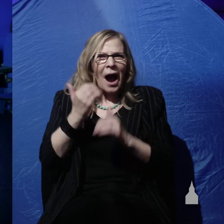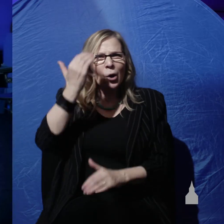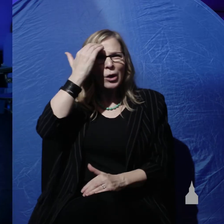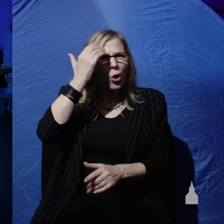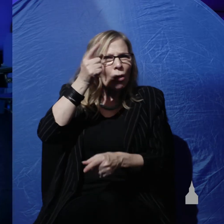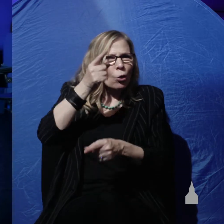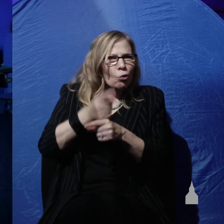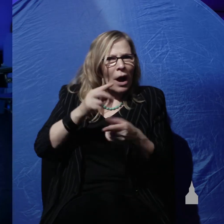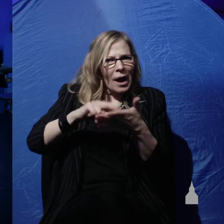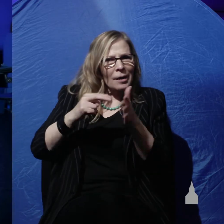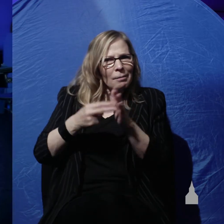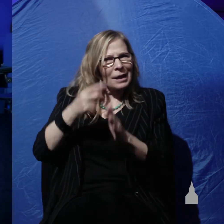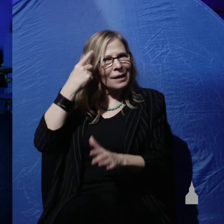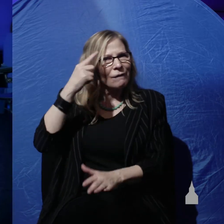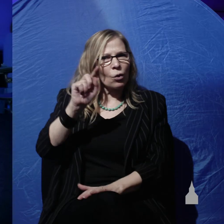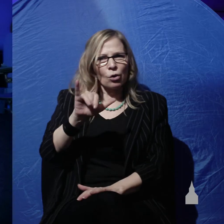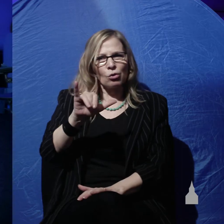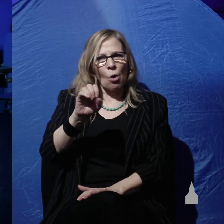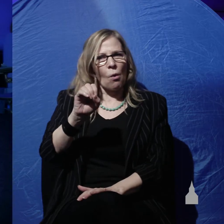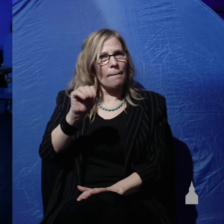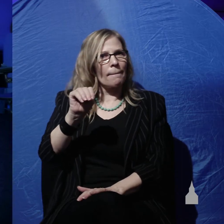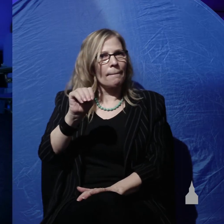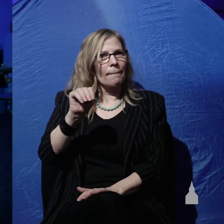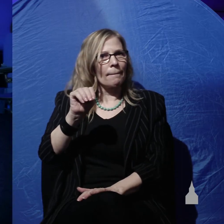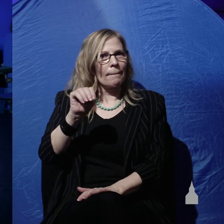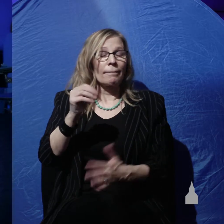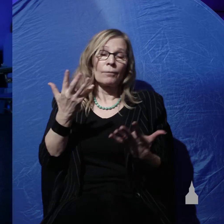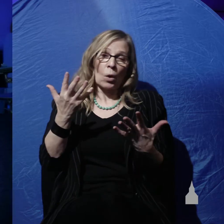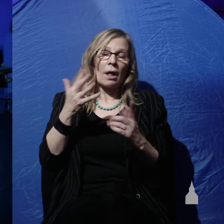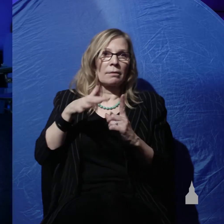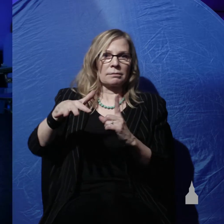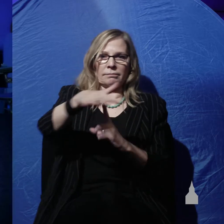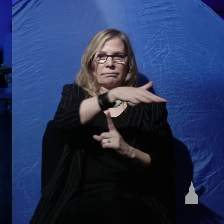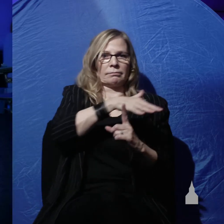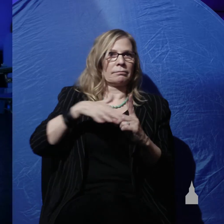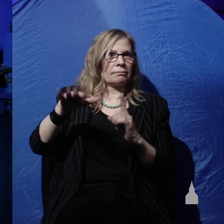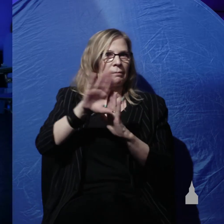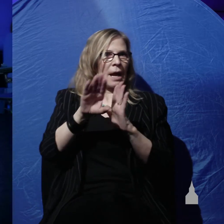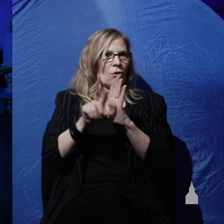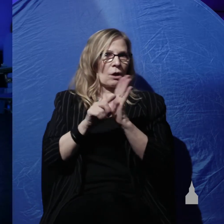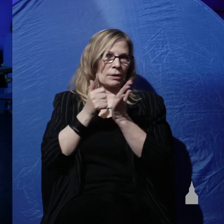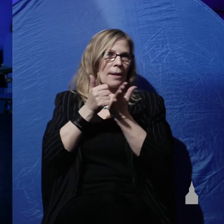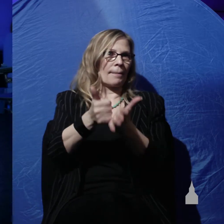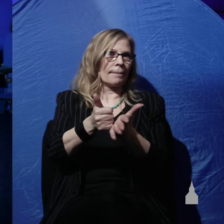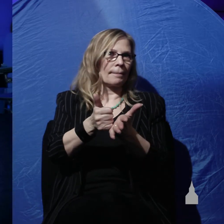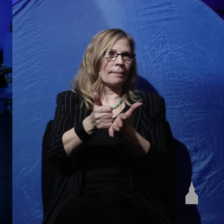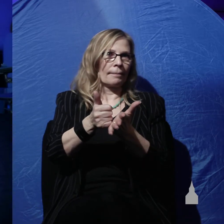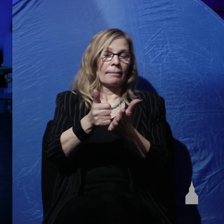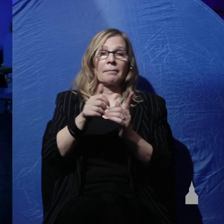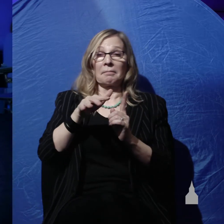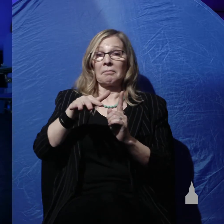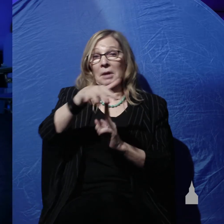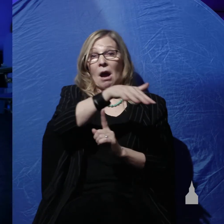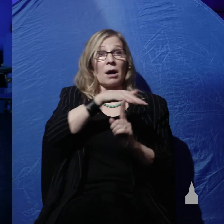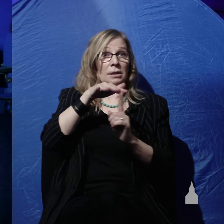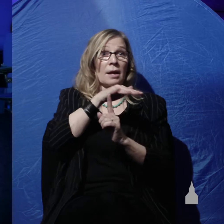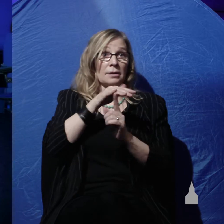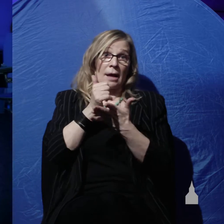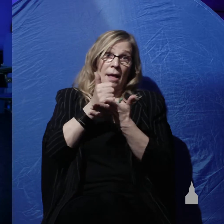in Genesis 1? Context. Context is king. Context determines the meaning